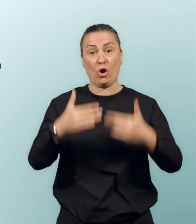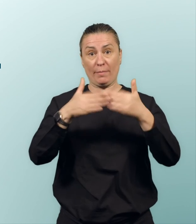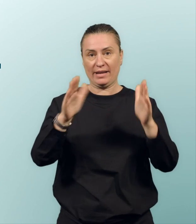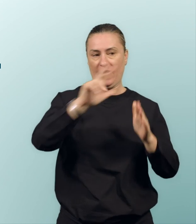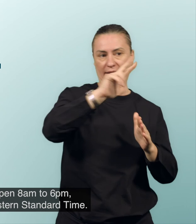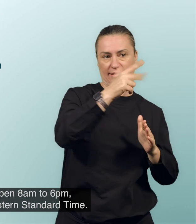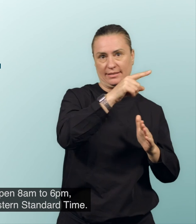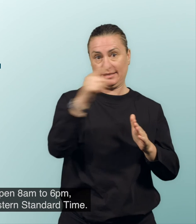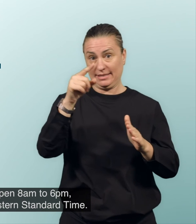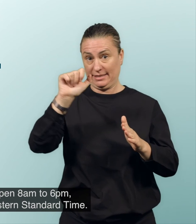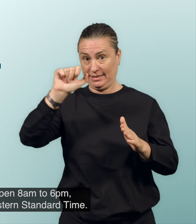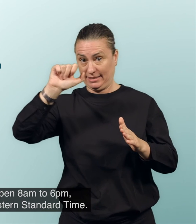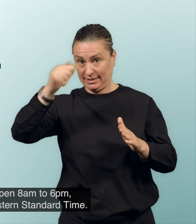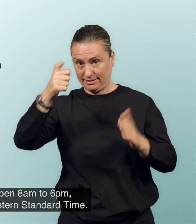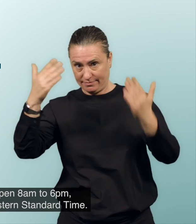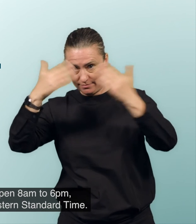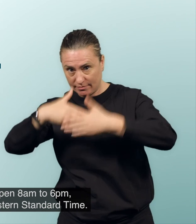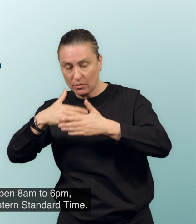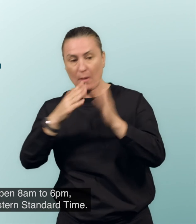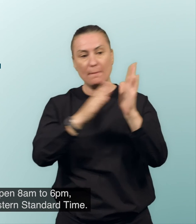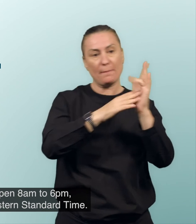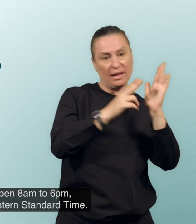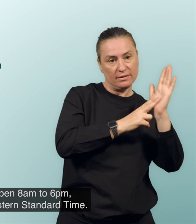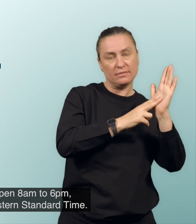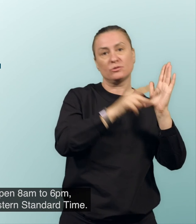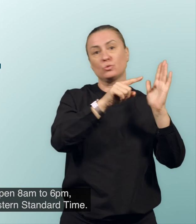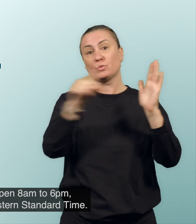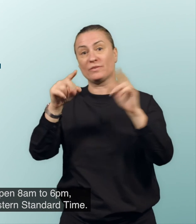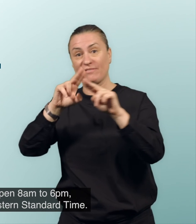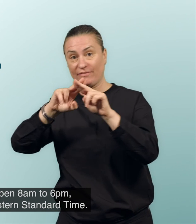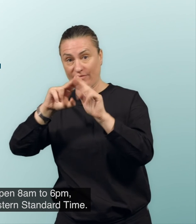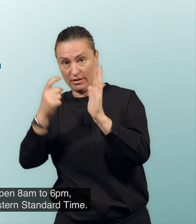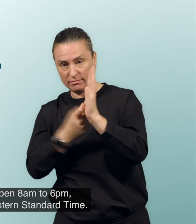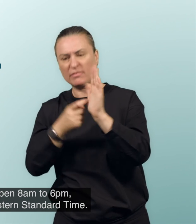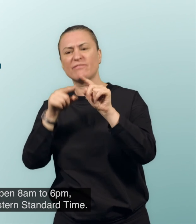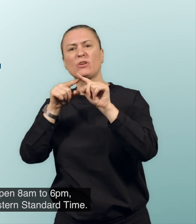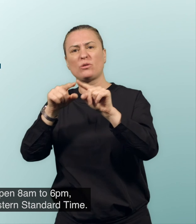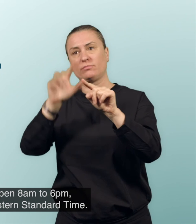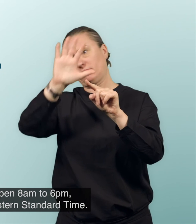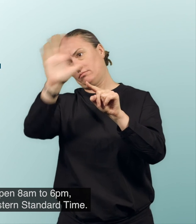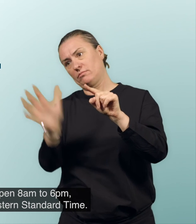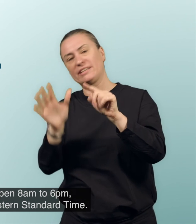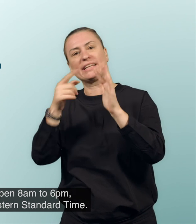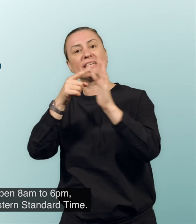The Help Desk is open 8am to 6pm, Monday to Friday, Eastern Standard Time.